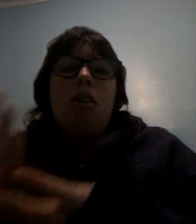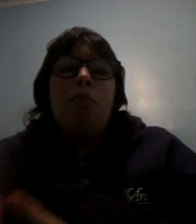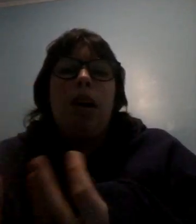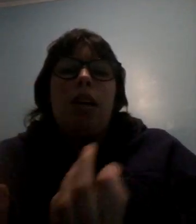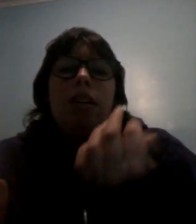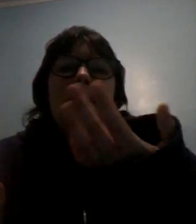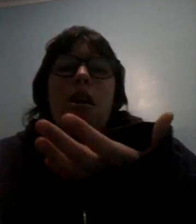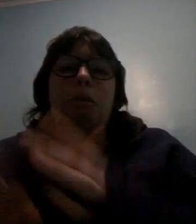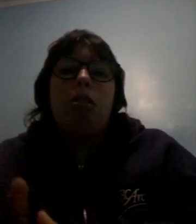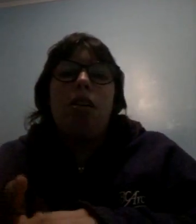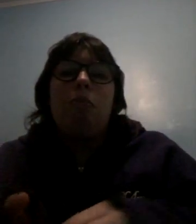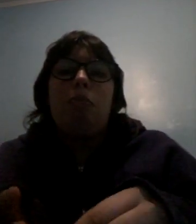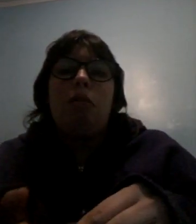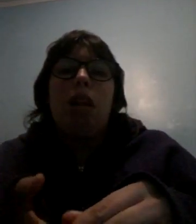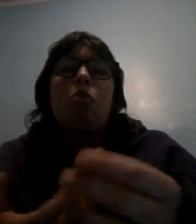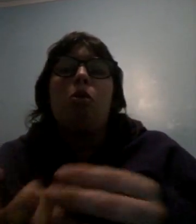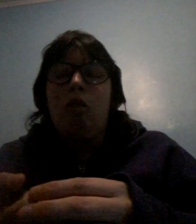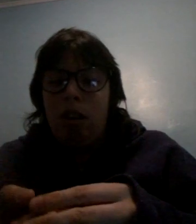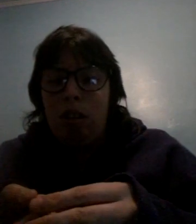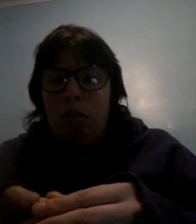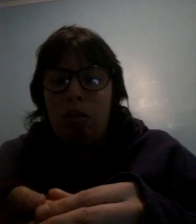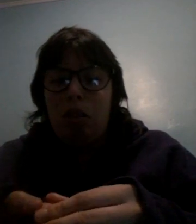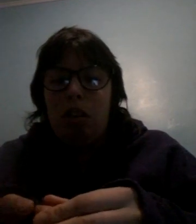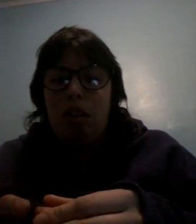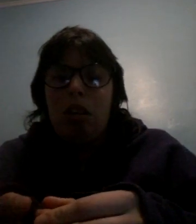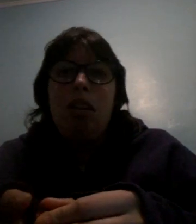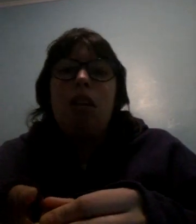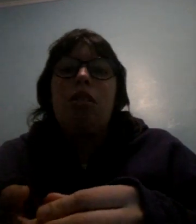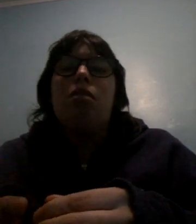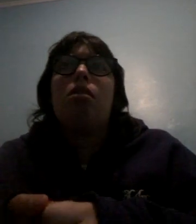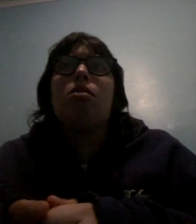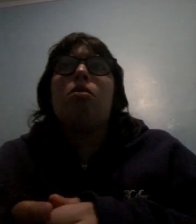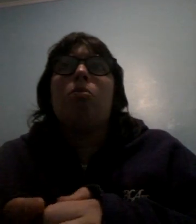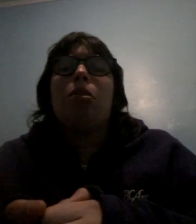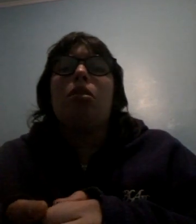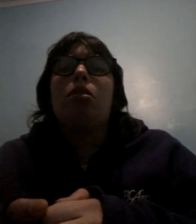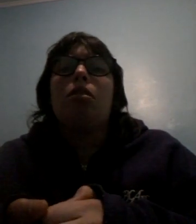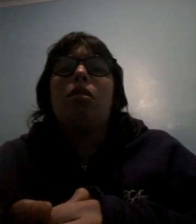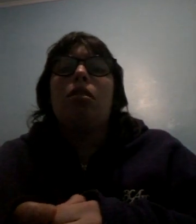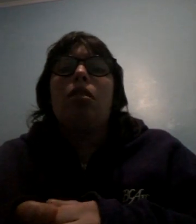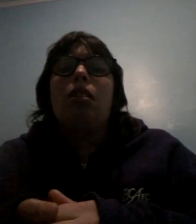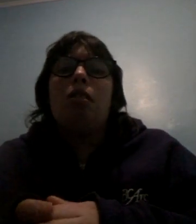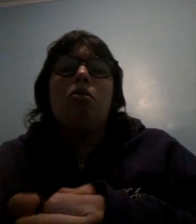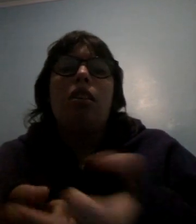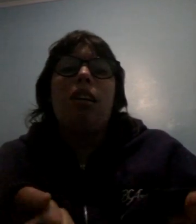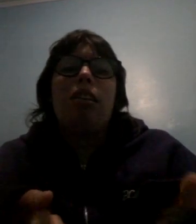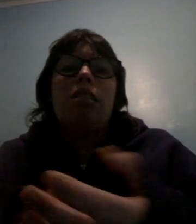my day program that's really quiet here and that's it but those are the days